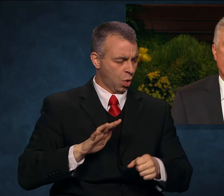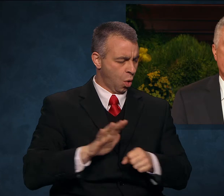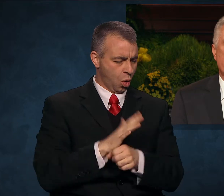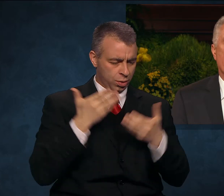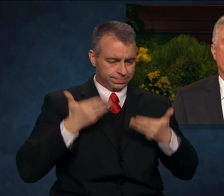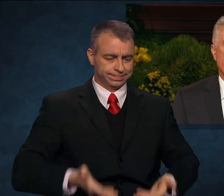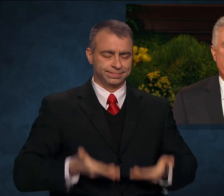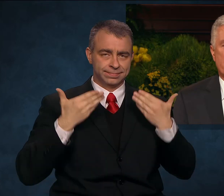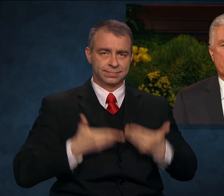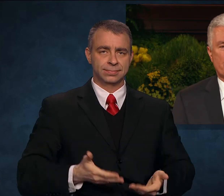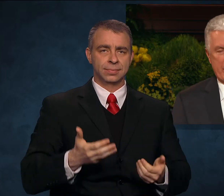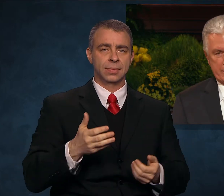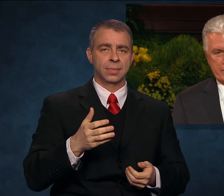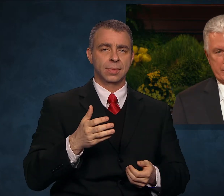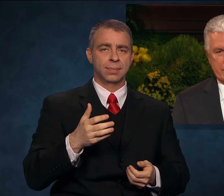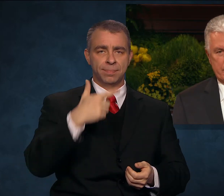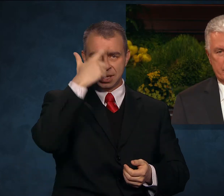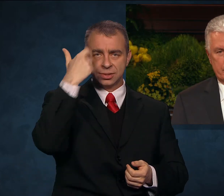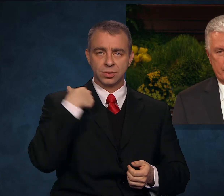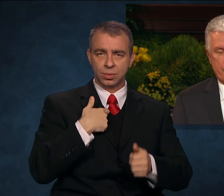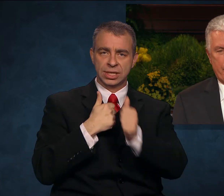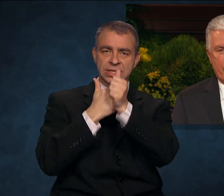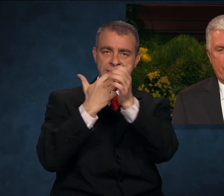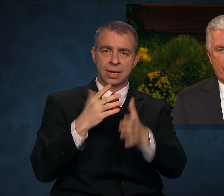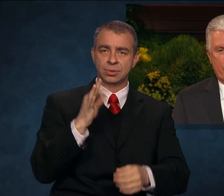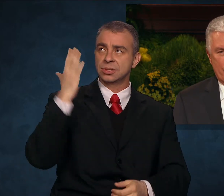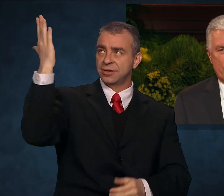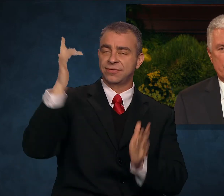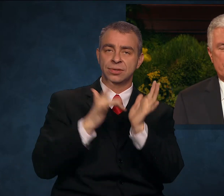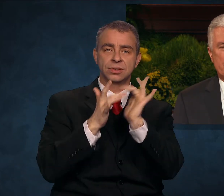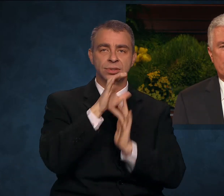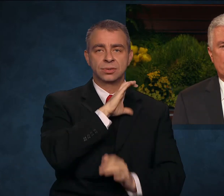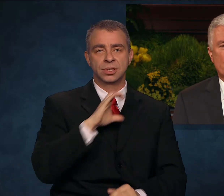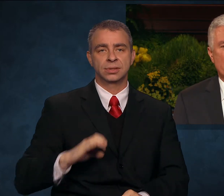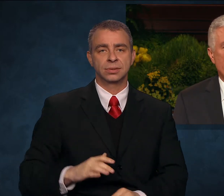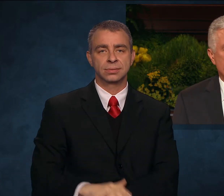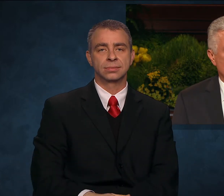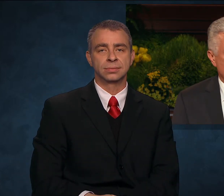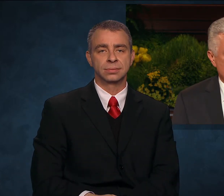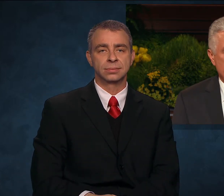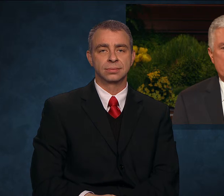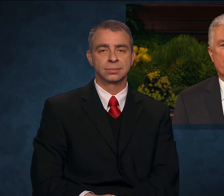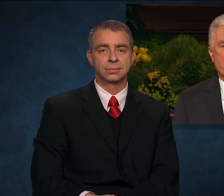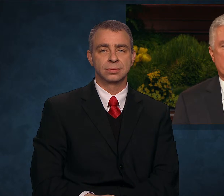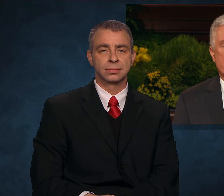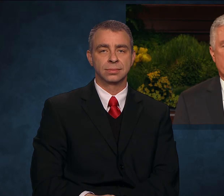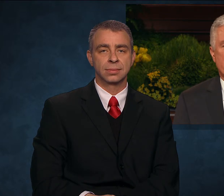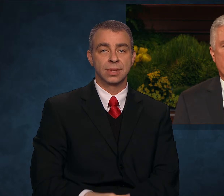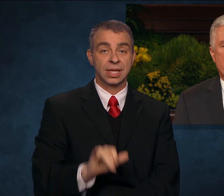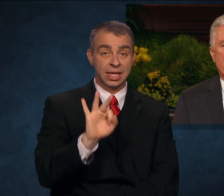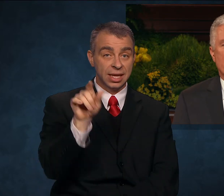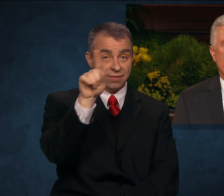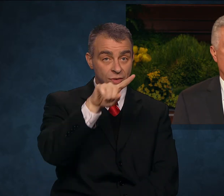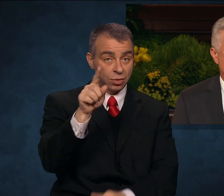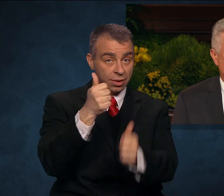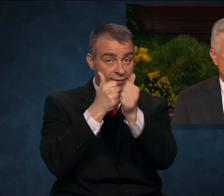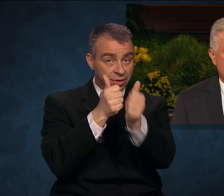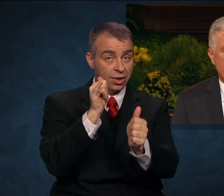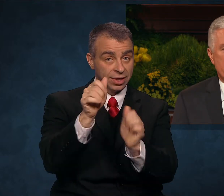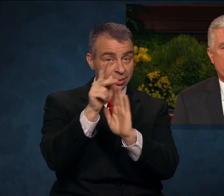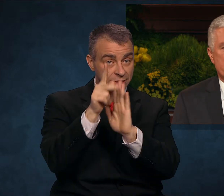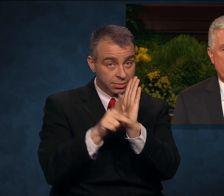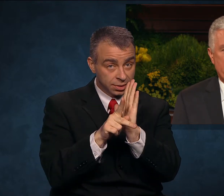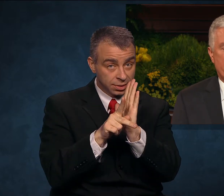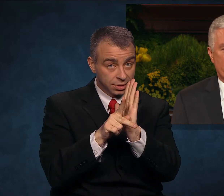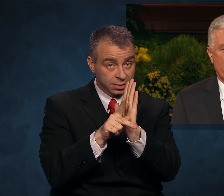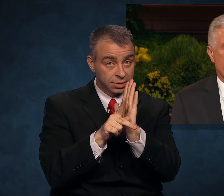disciples of Jesus Christ. Those who live up to these principles will not